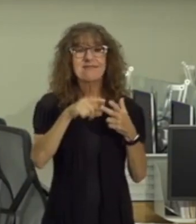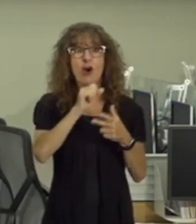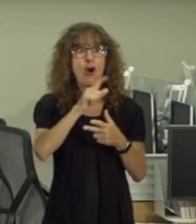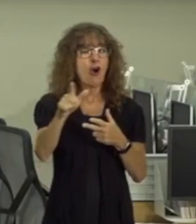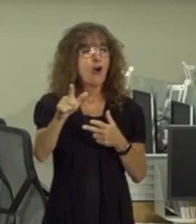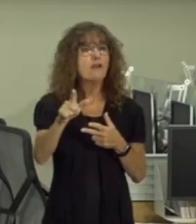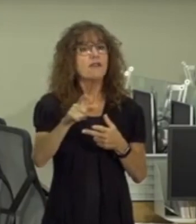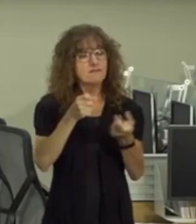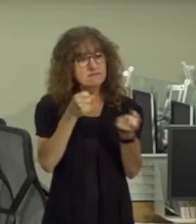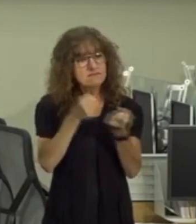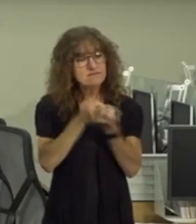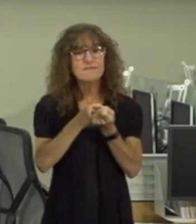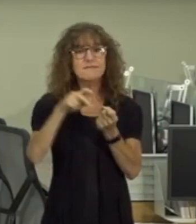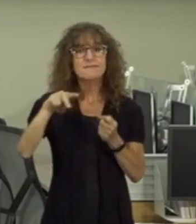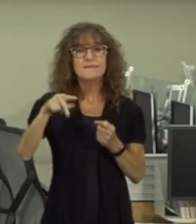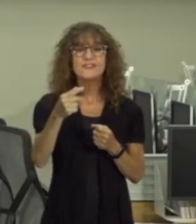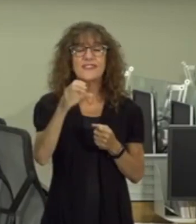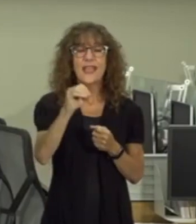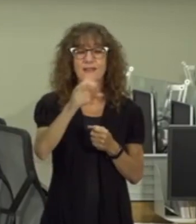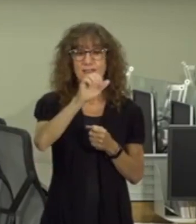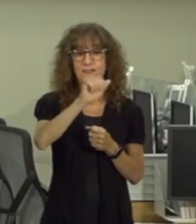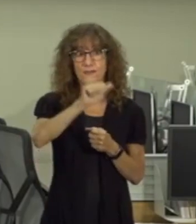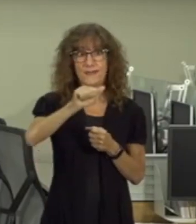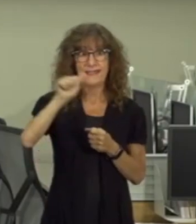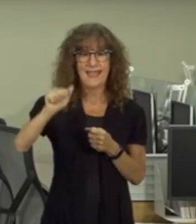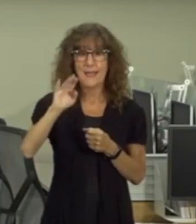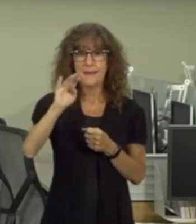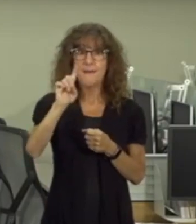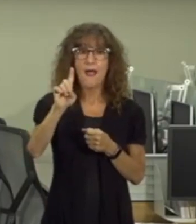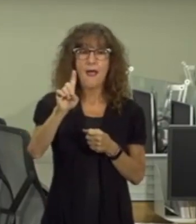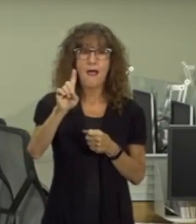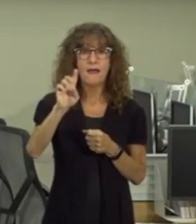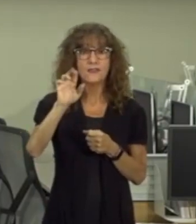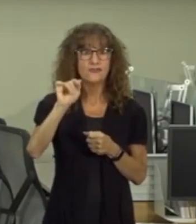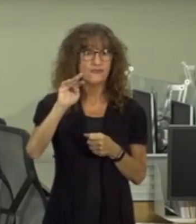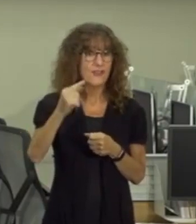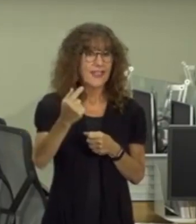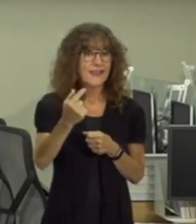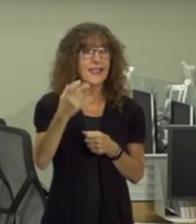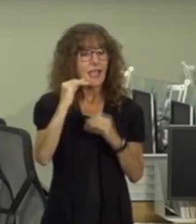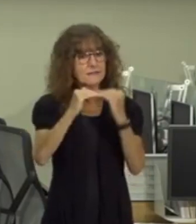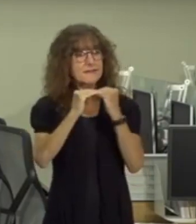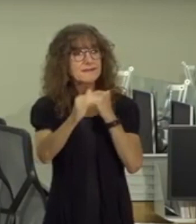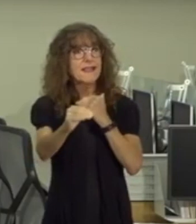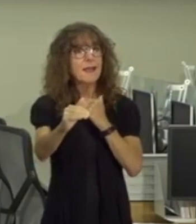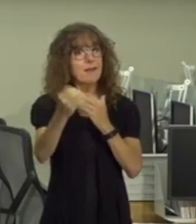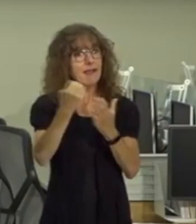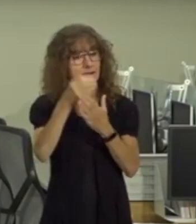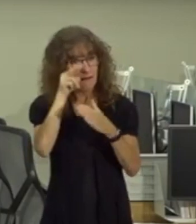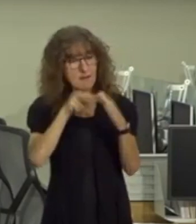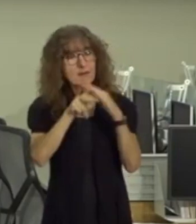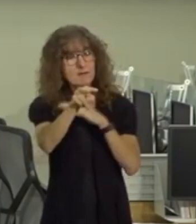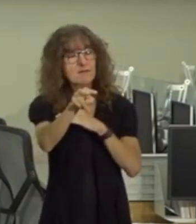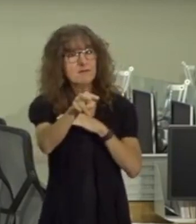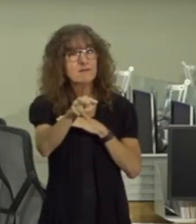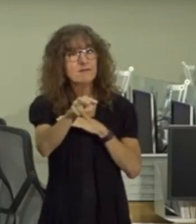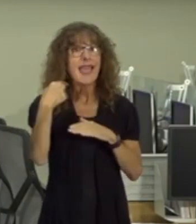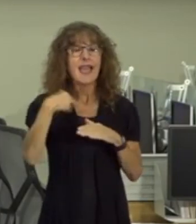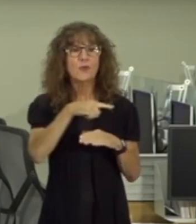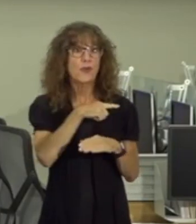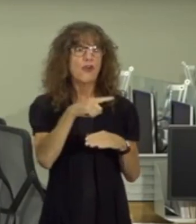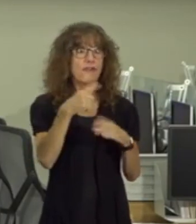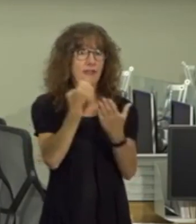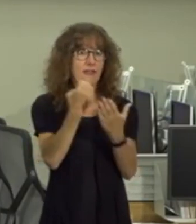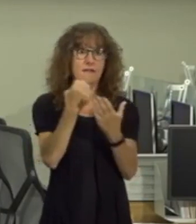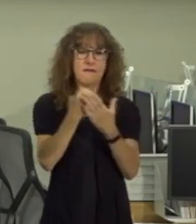have maintained the county's triple a bond rating and stable economic outlook and prince george's remains the economic engine in